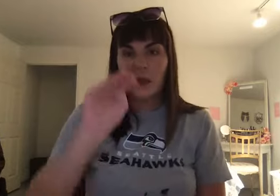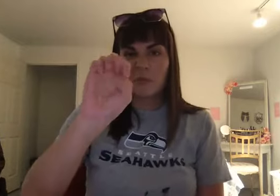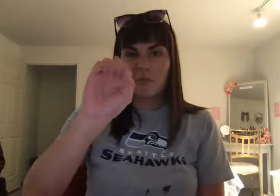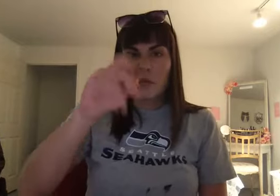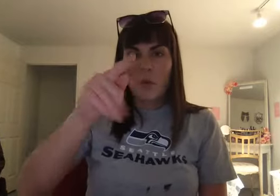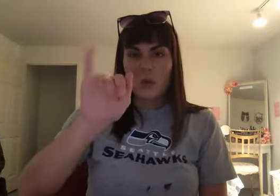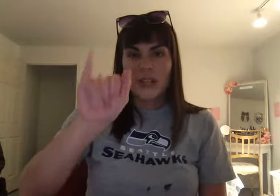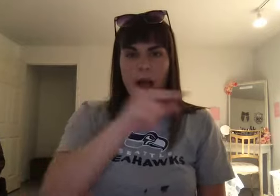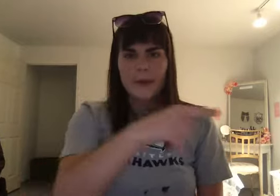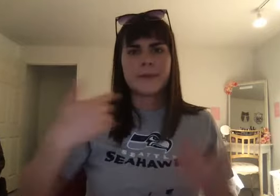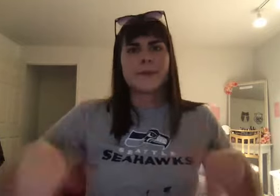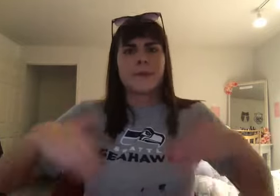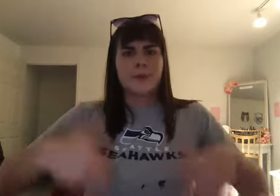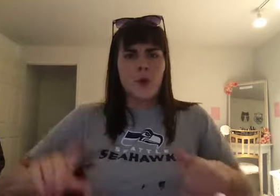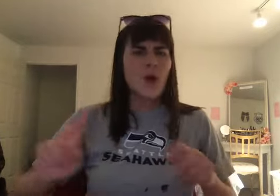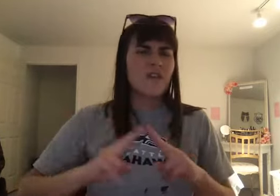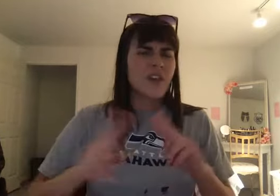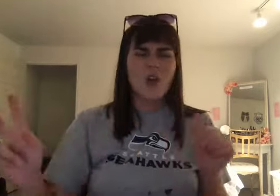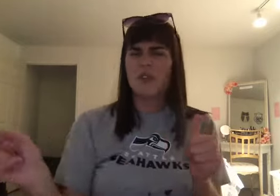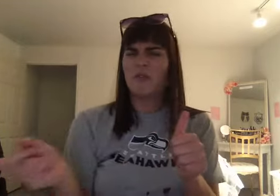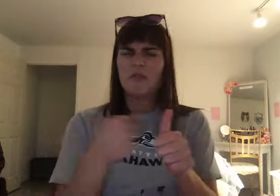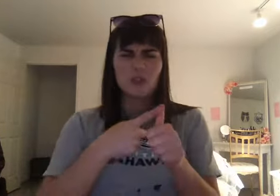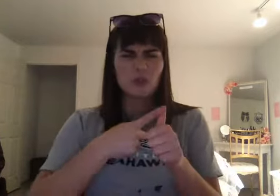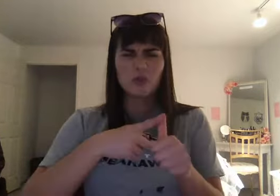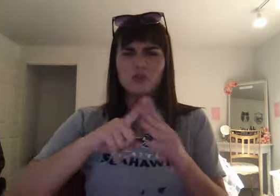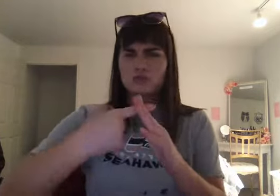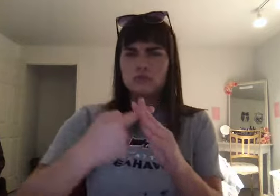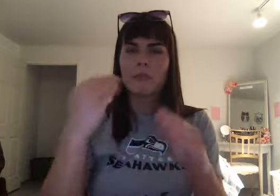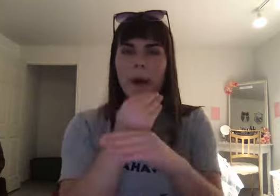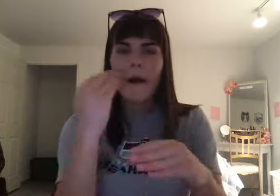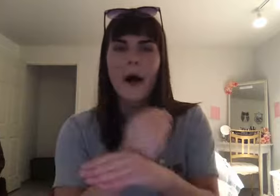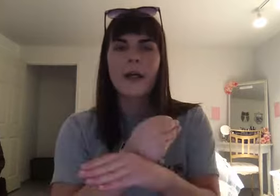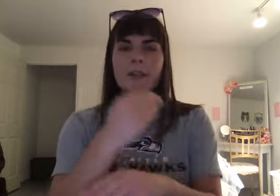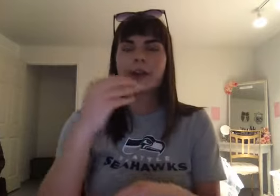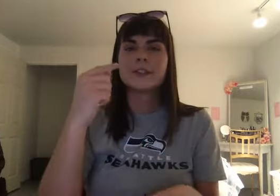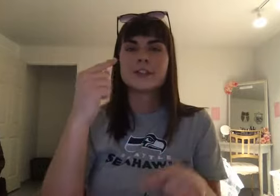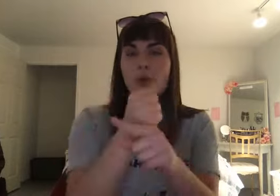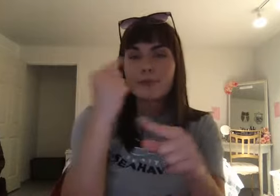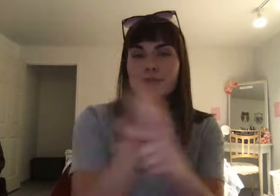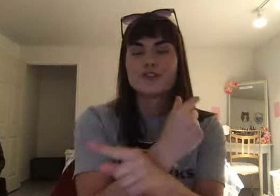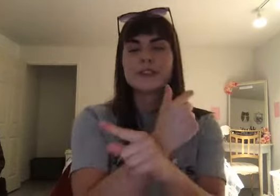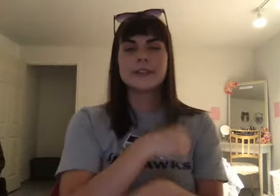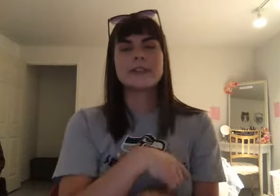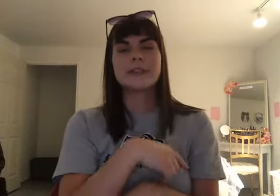origins of arithmetic. Matt. And geometry. We're going to see the invention of different architectural styles. Like